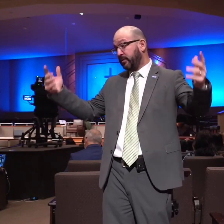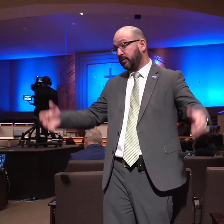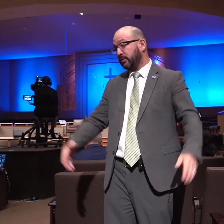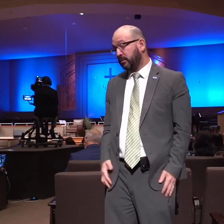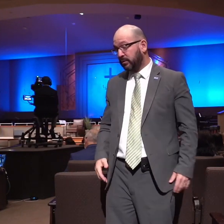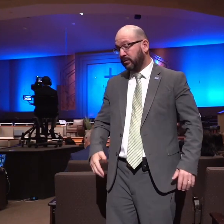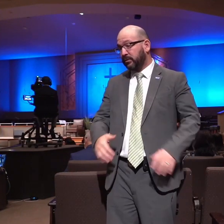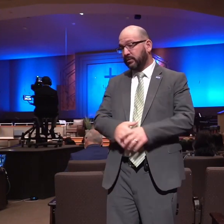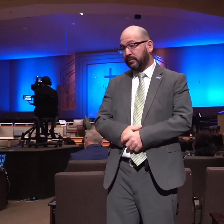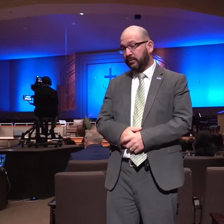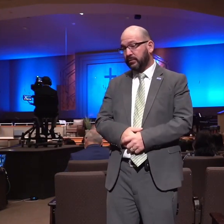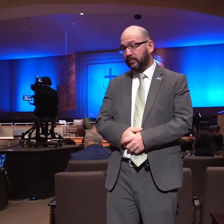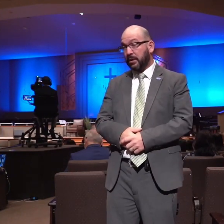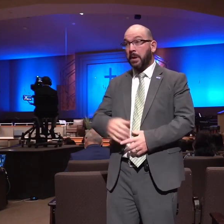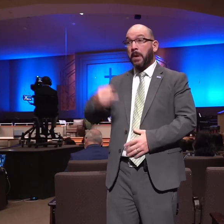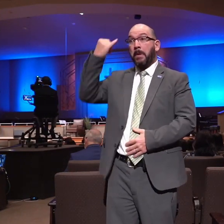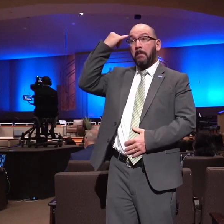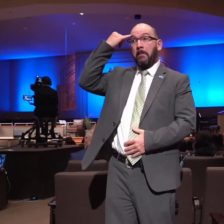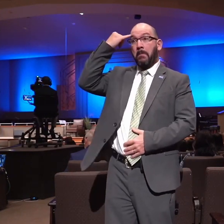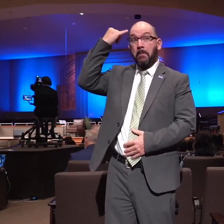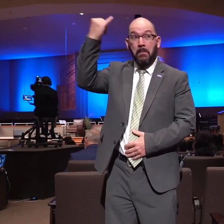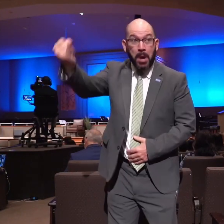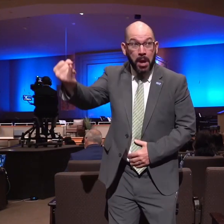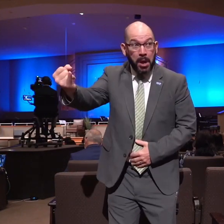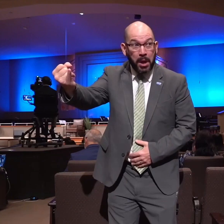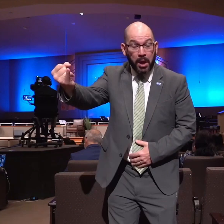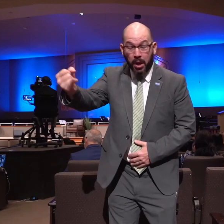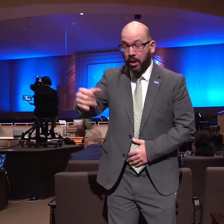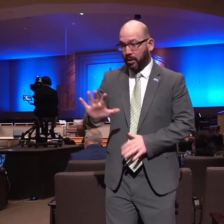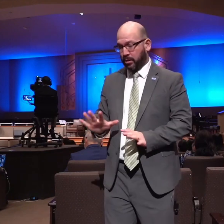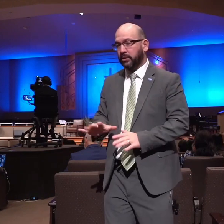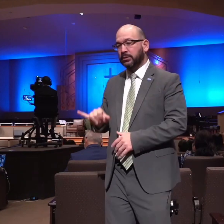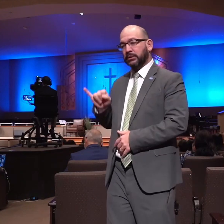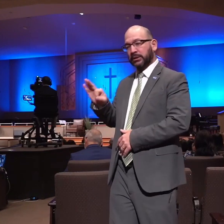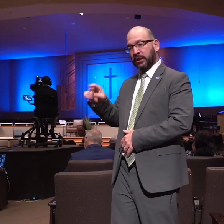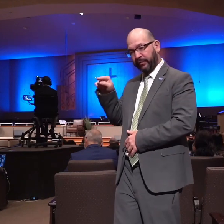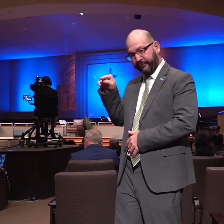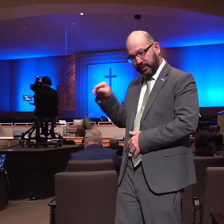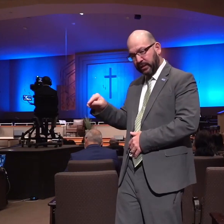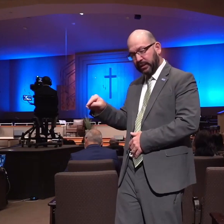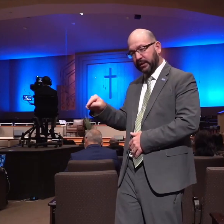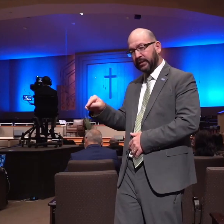we'll think what would have happened if along the way samson had stopped